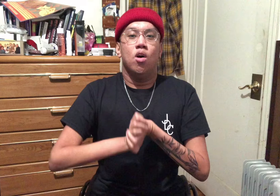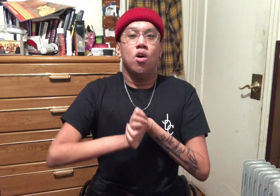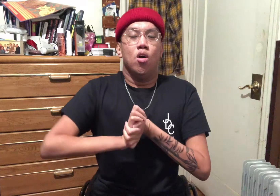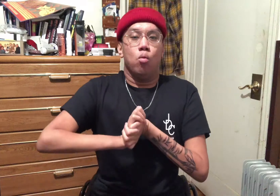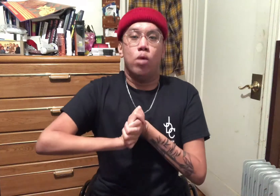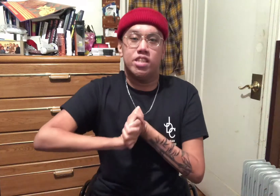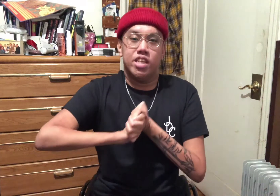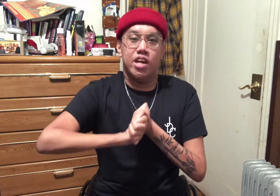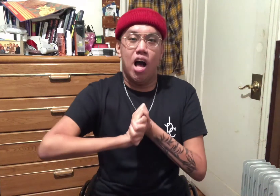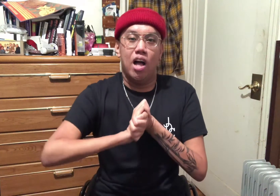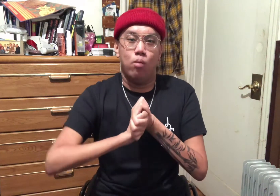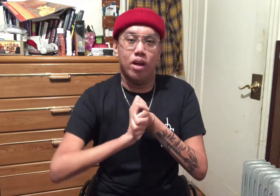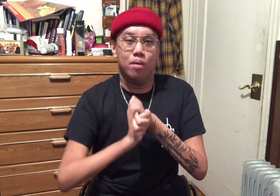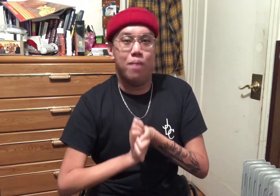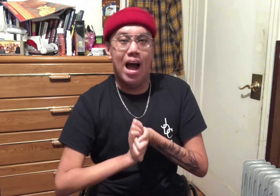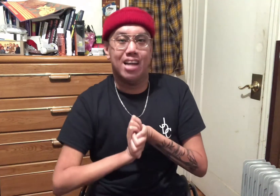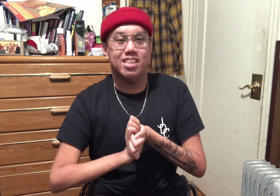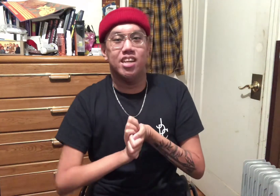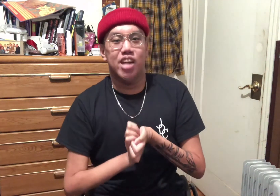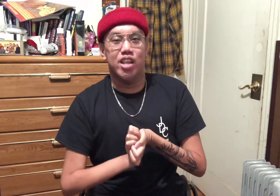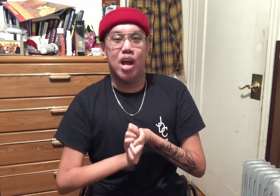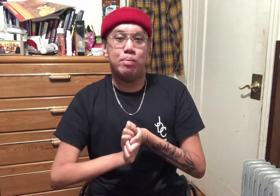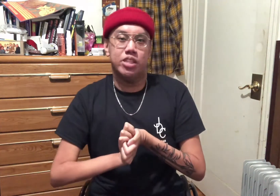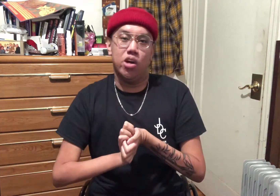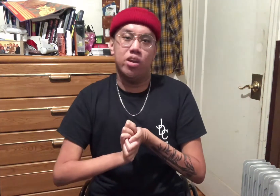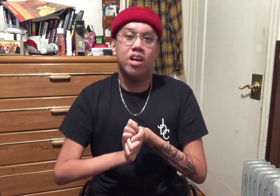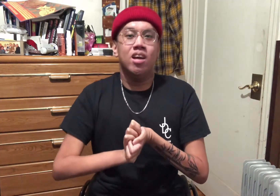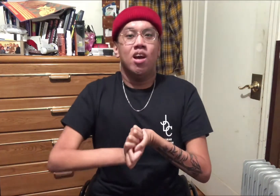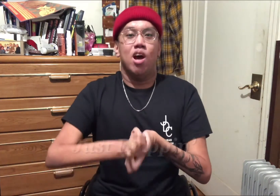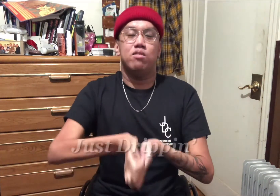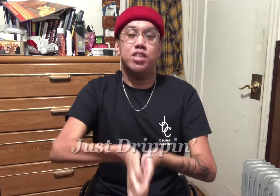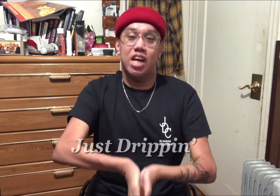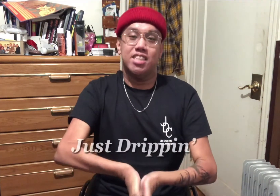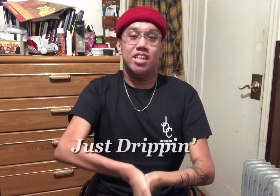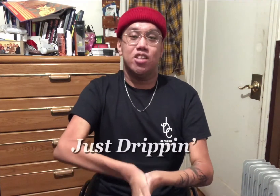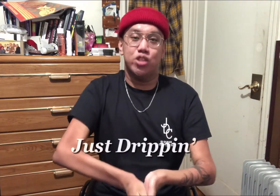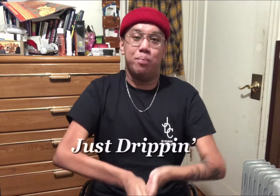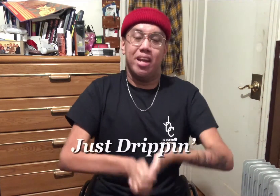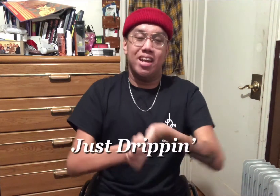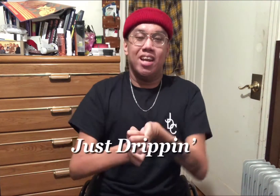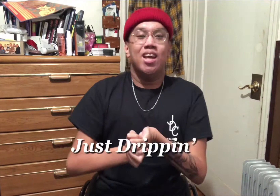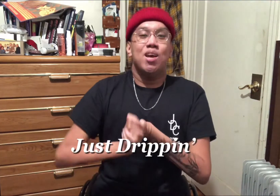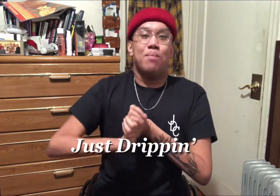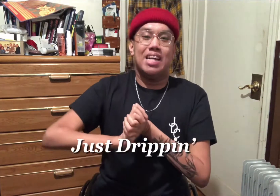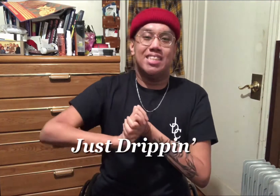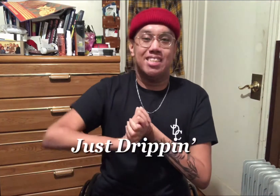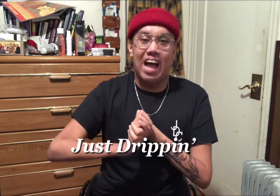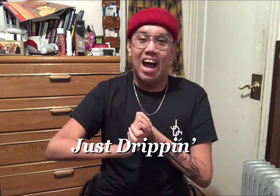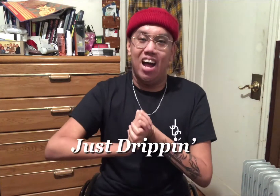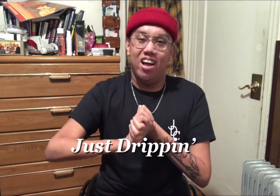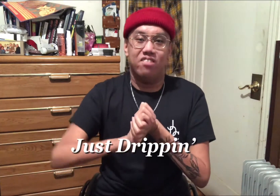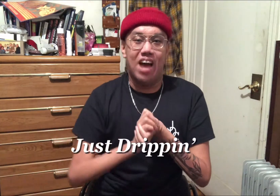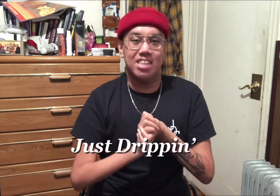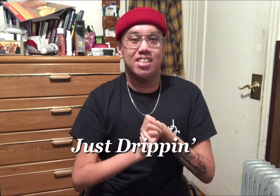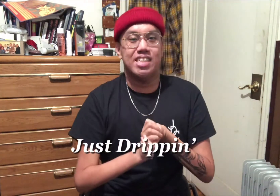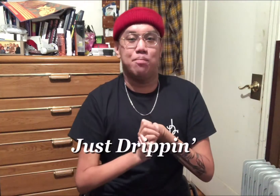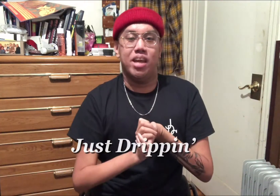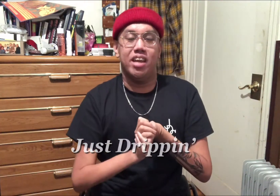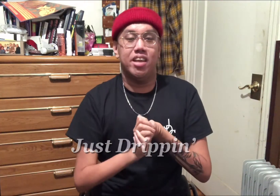What's good y'all and welcome back to another episode of Just Drippin', my style and fashion segment here